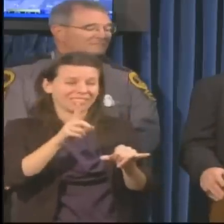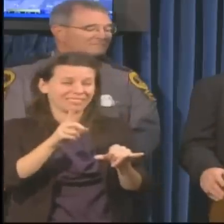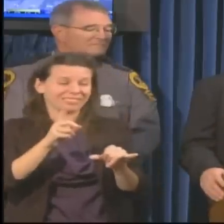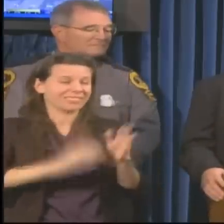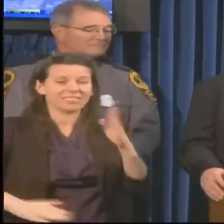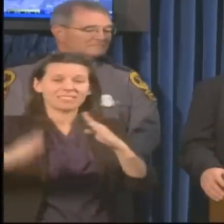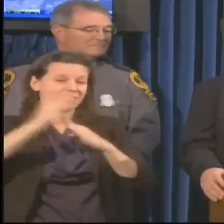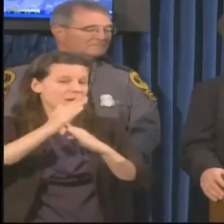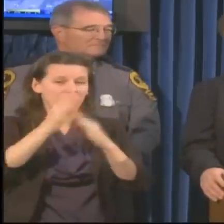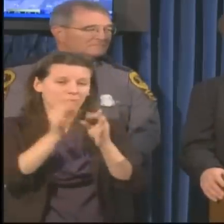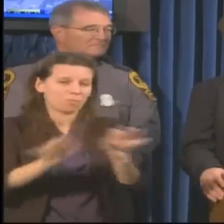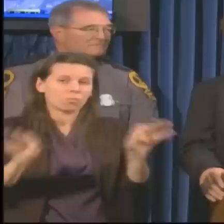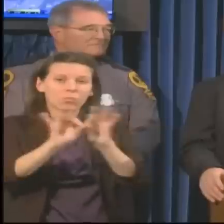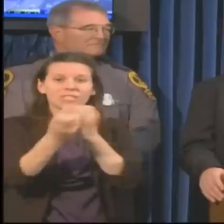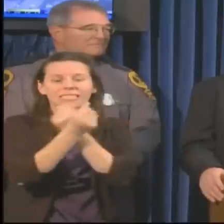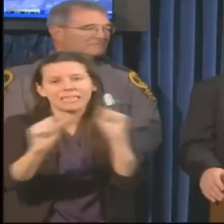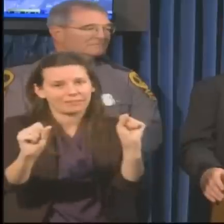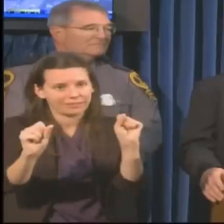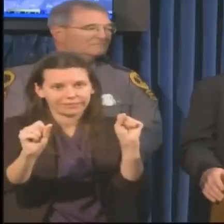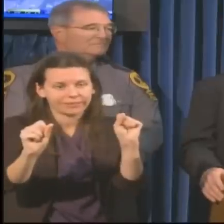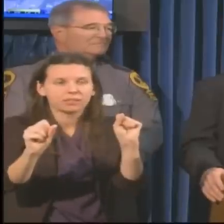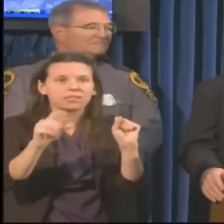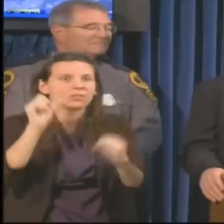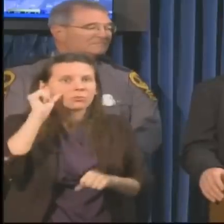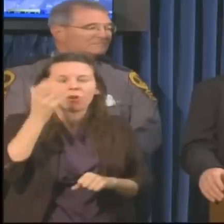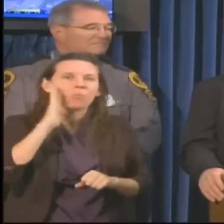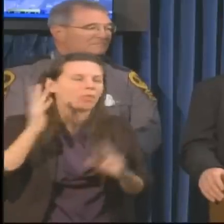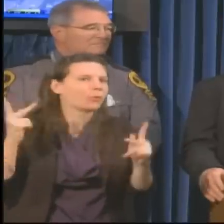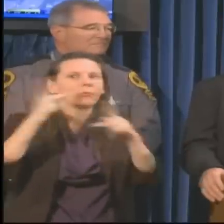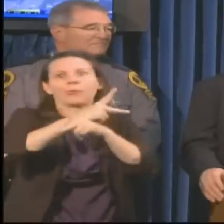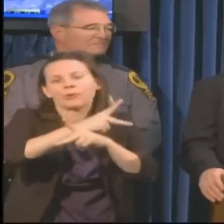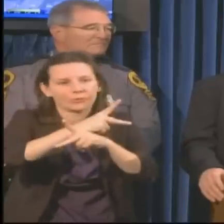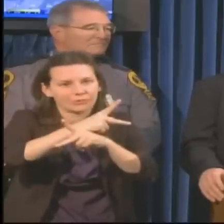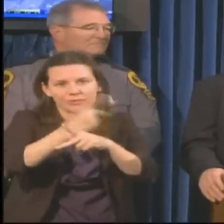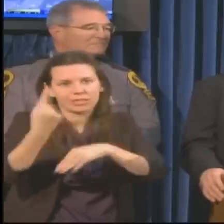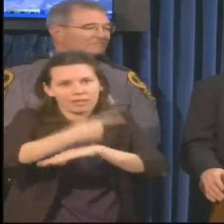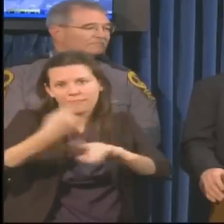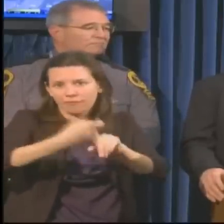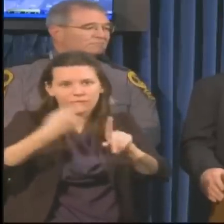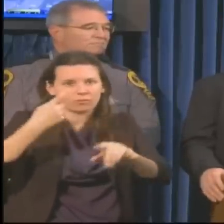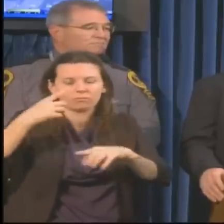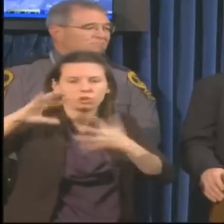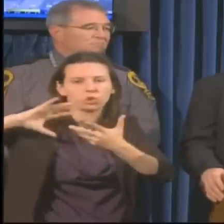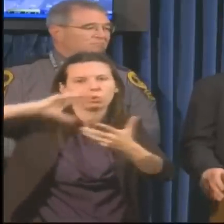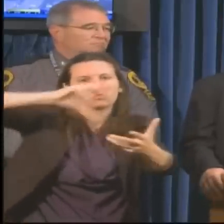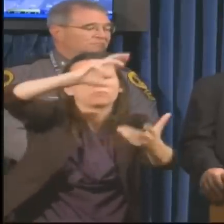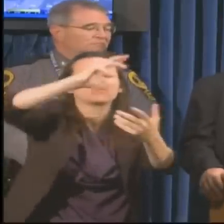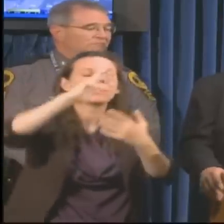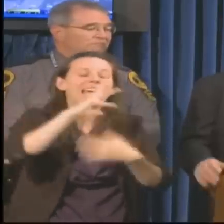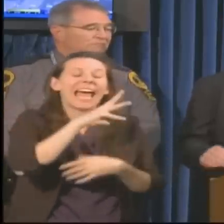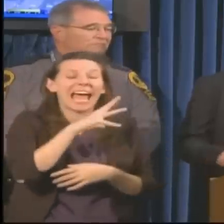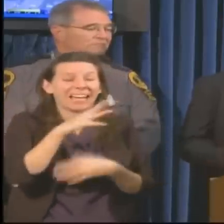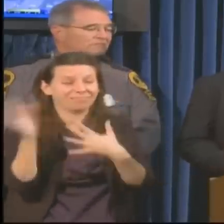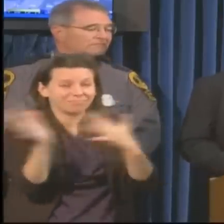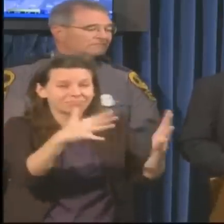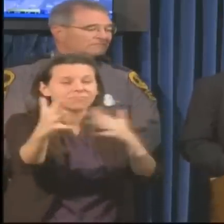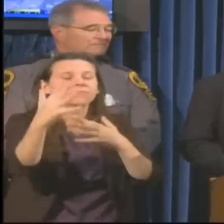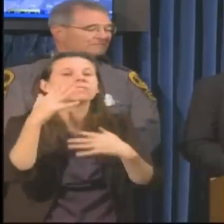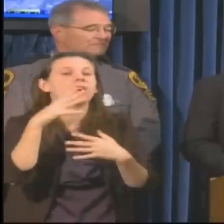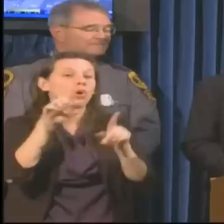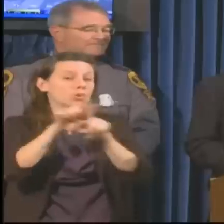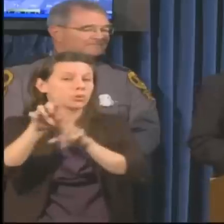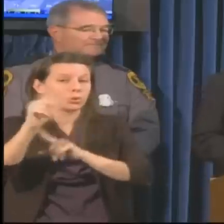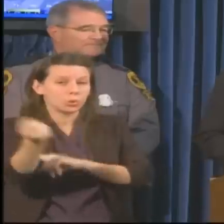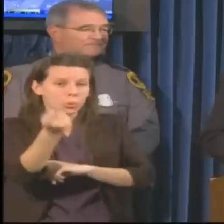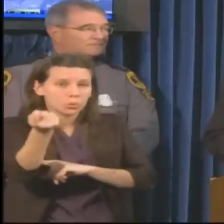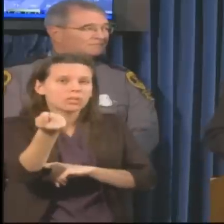won't come in because tomorrow is going to be the worst day of the storm and into Tuesday for most areas of the